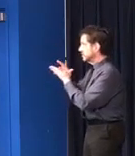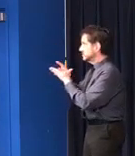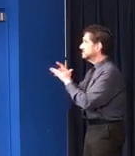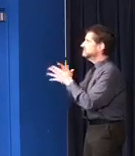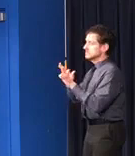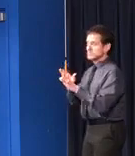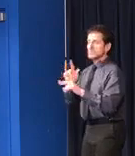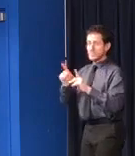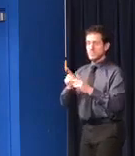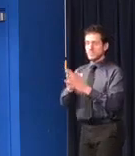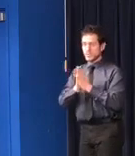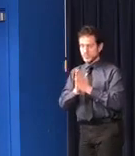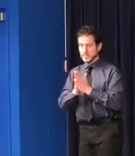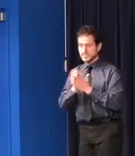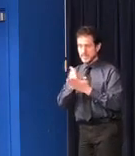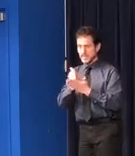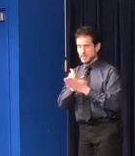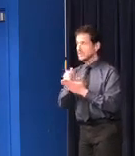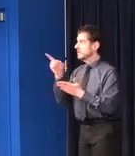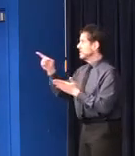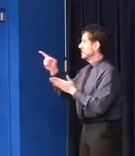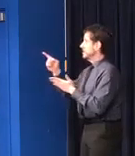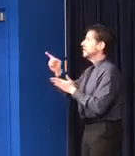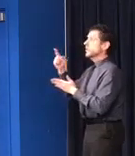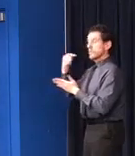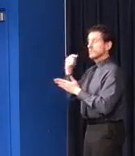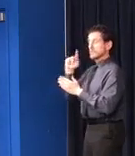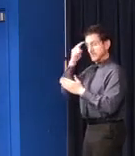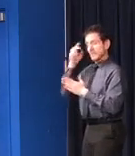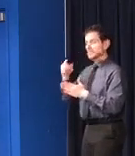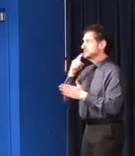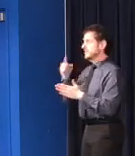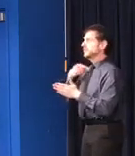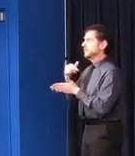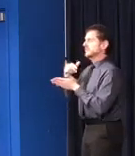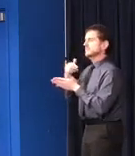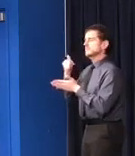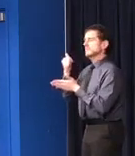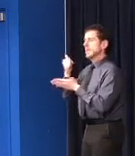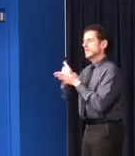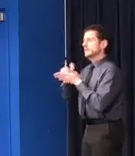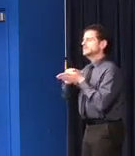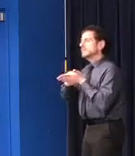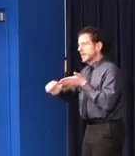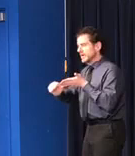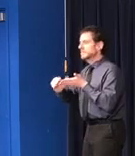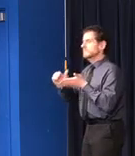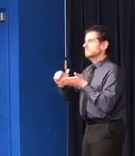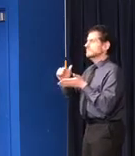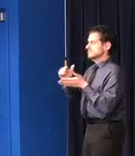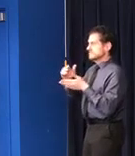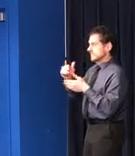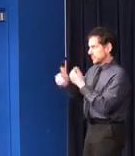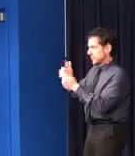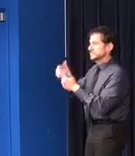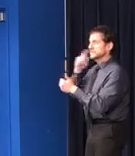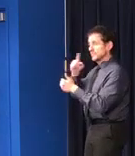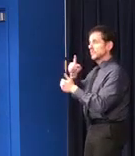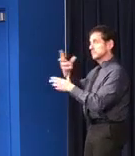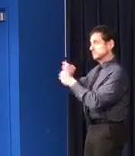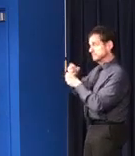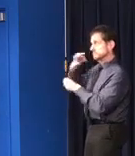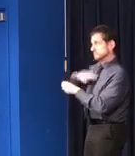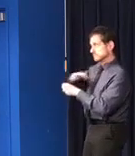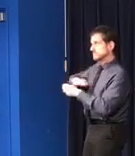requests from the federal government, as the Governor had mentioned, for temporary measures to increase flexibility. We have and we will